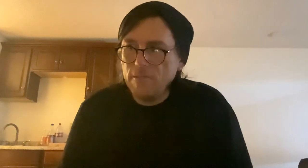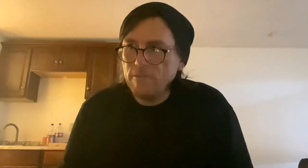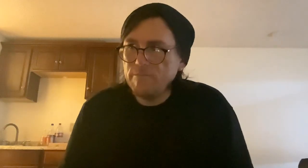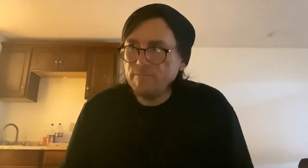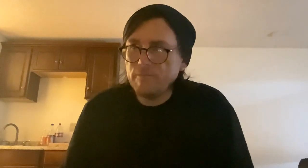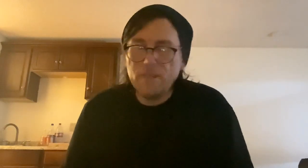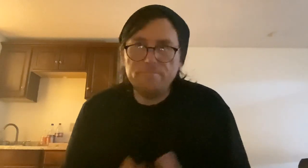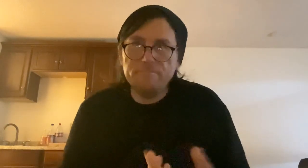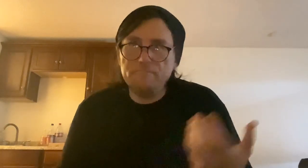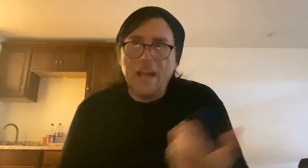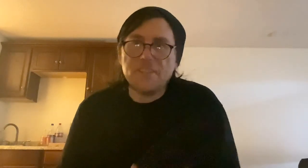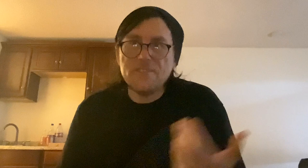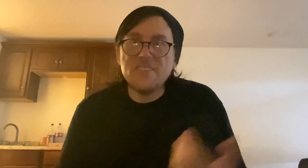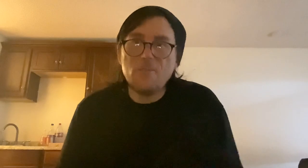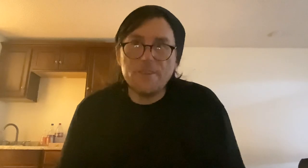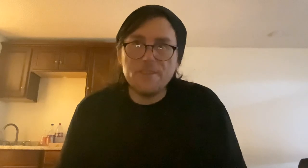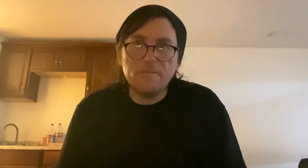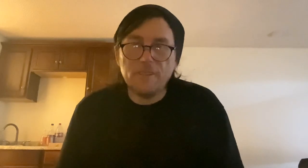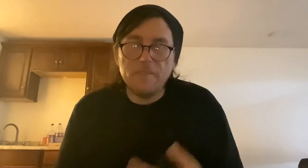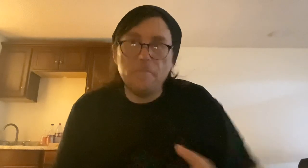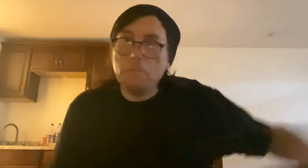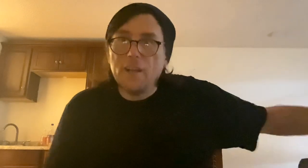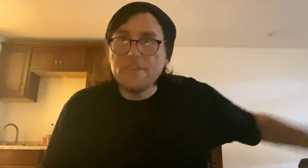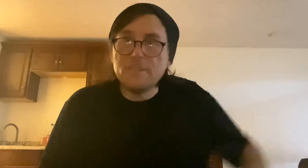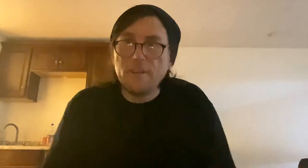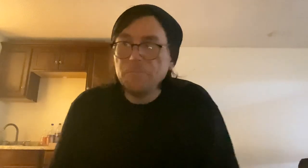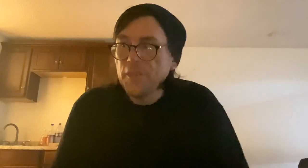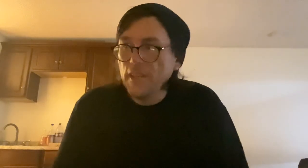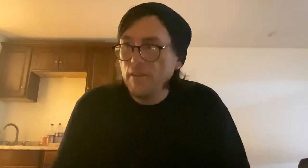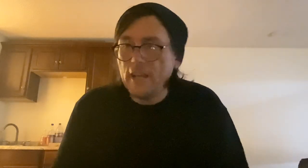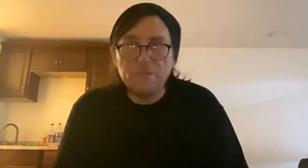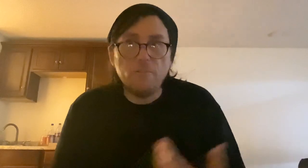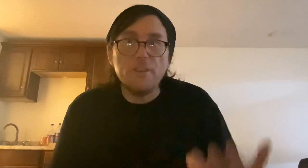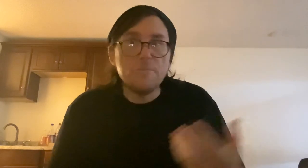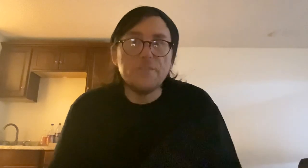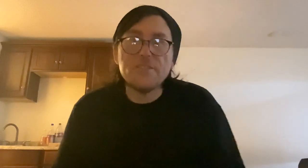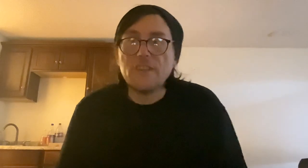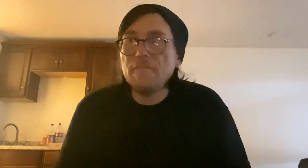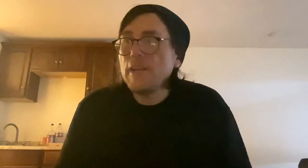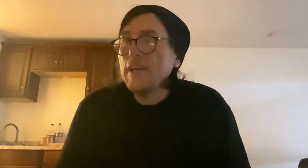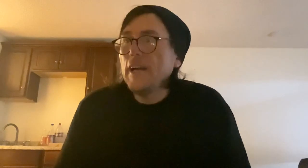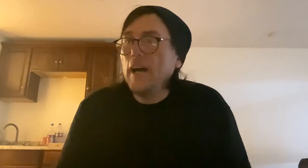know, massive series of, uh, of mangas, you know, you know, having volumes of this stuff. Um,